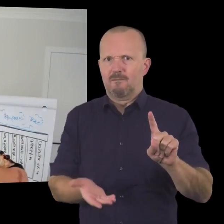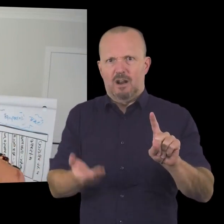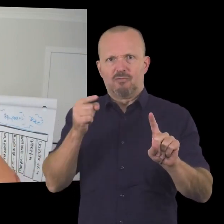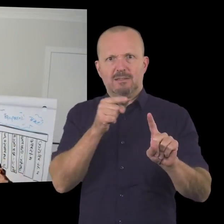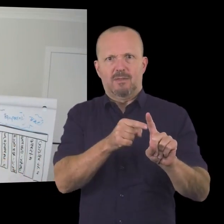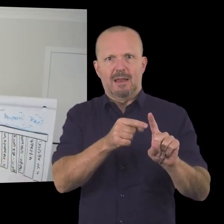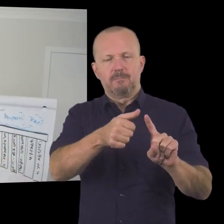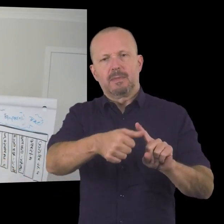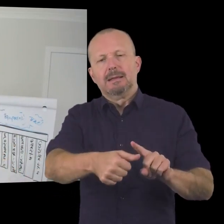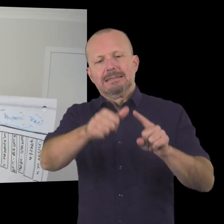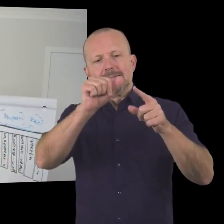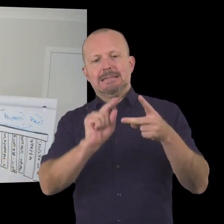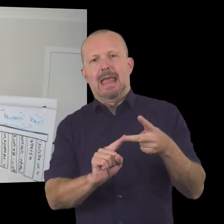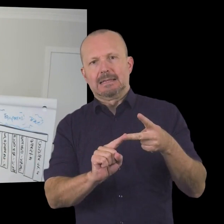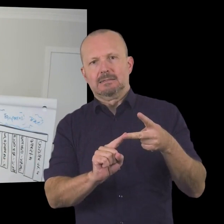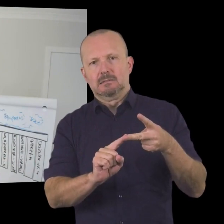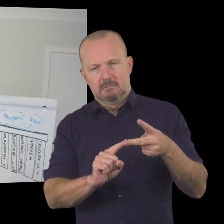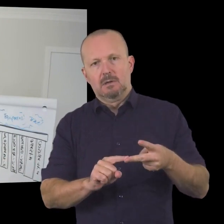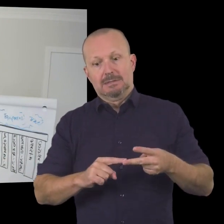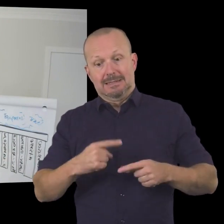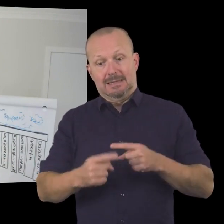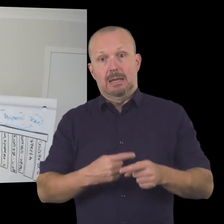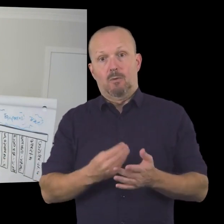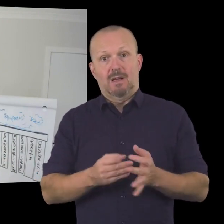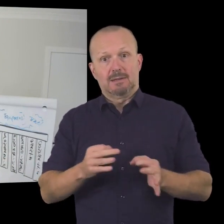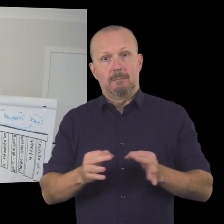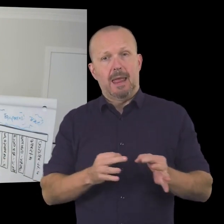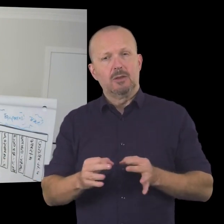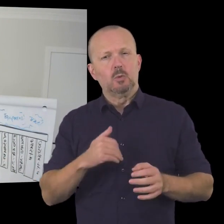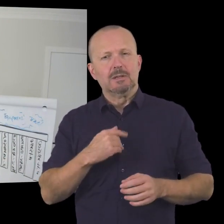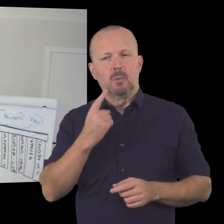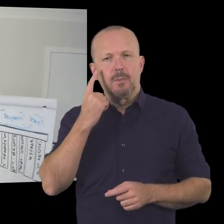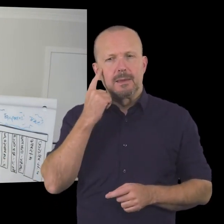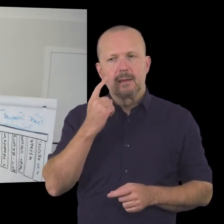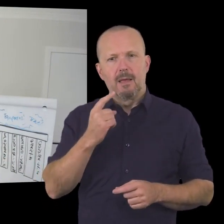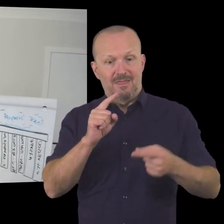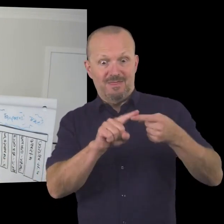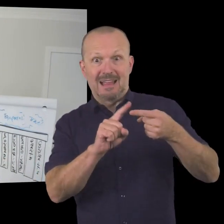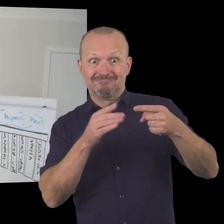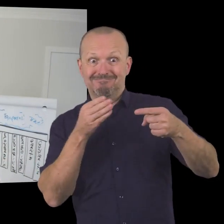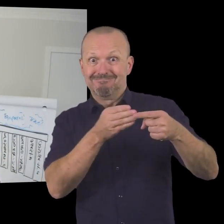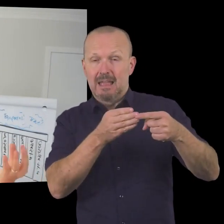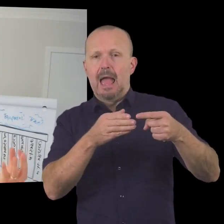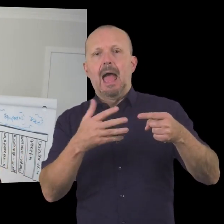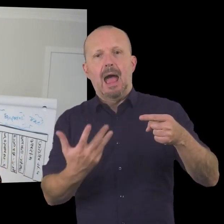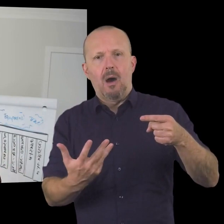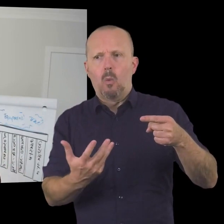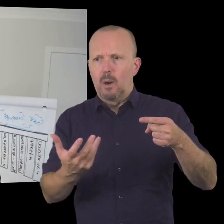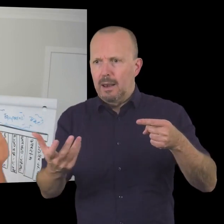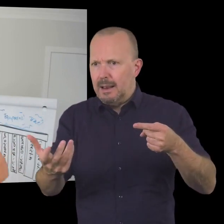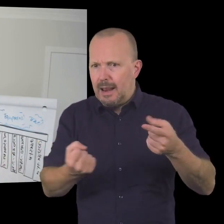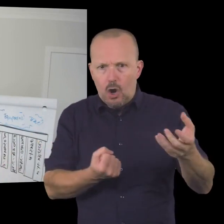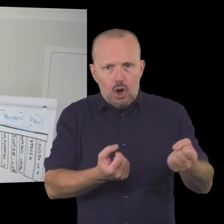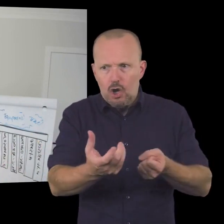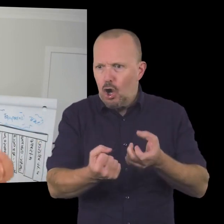that i always think it's a great idea to start your sustainable funding plan to think about how you're going to earn that income